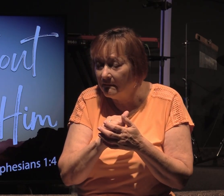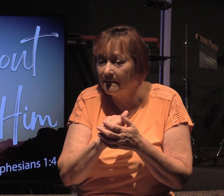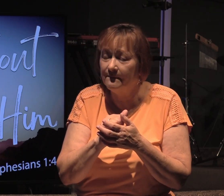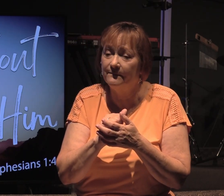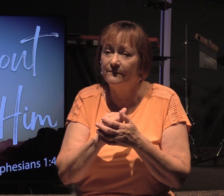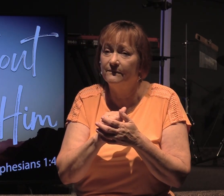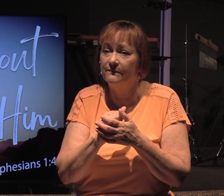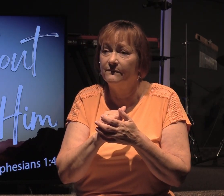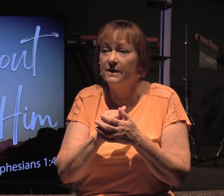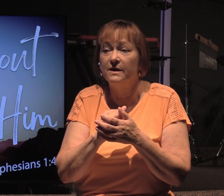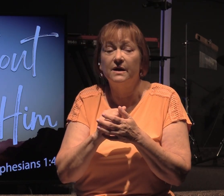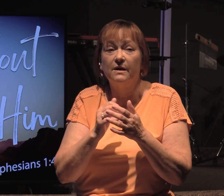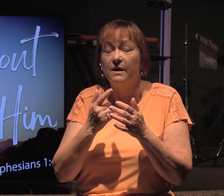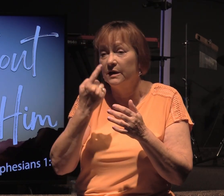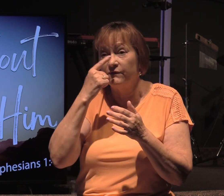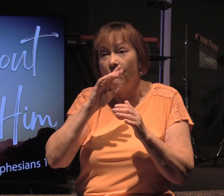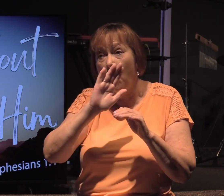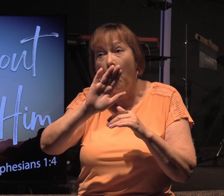is to all